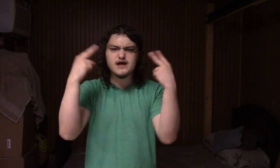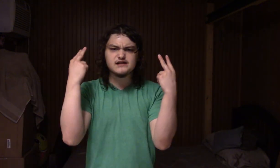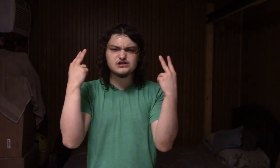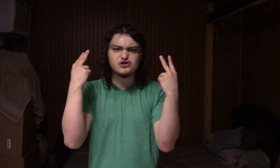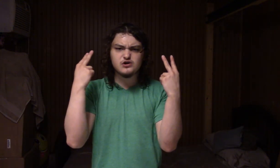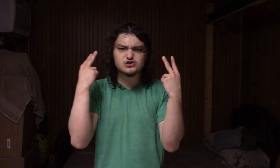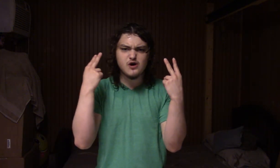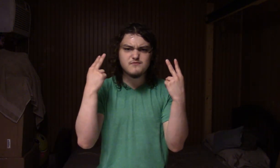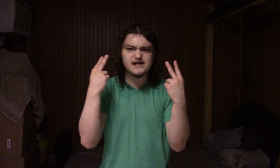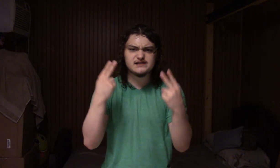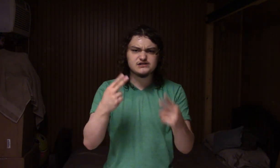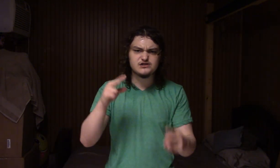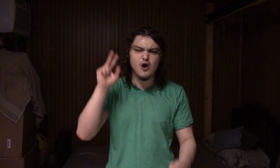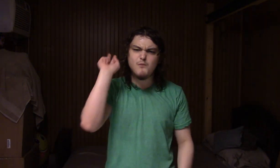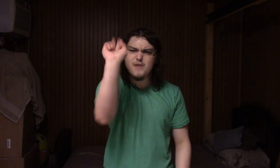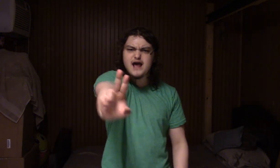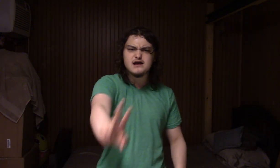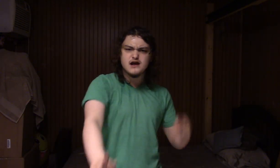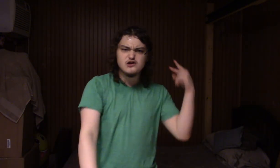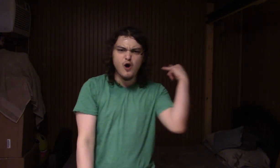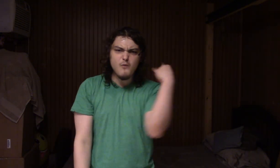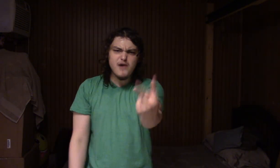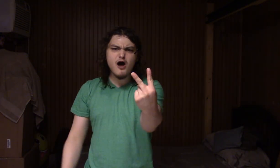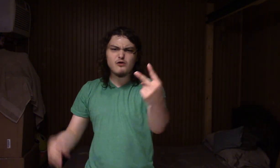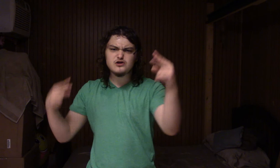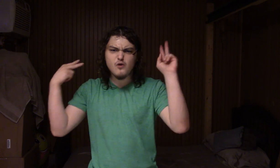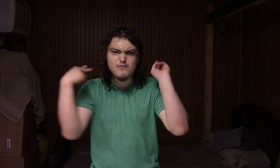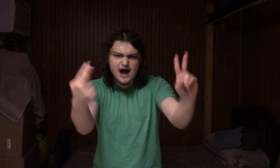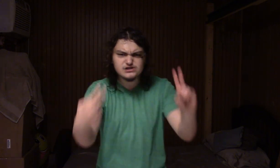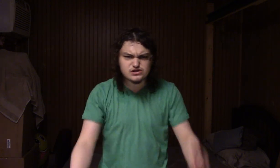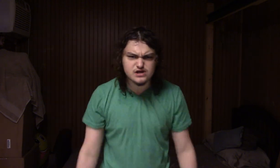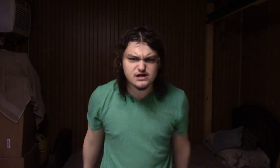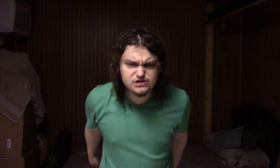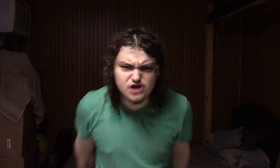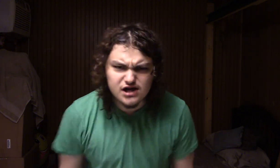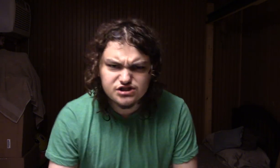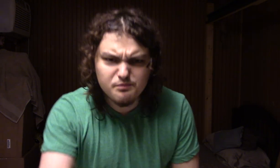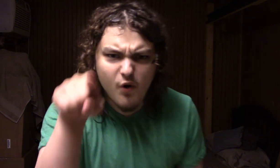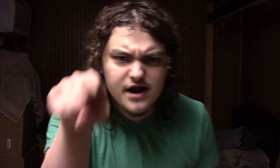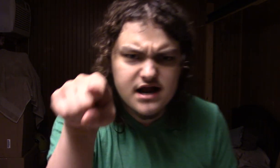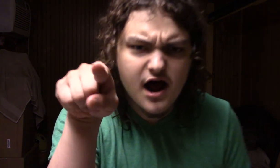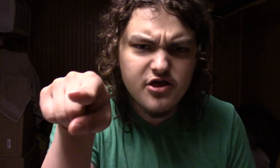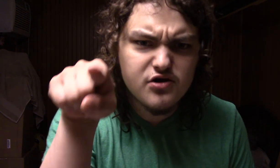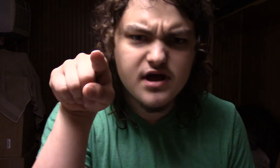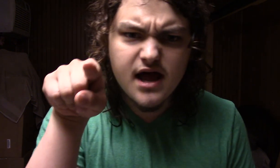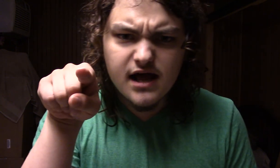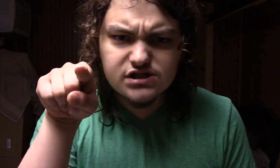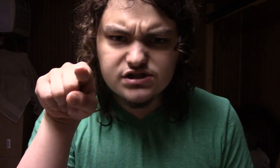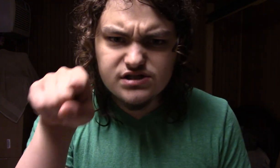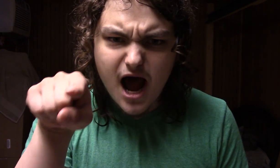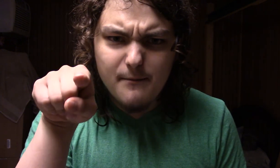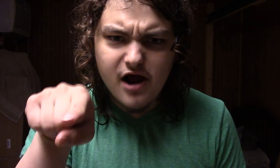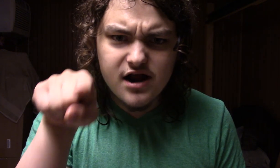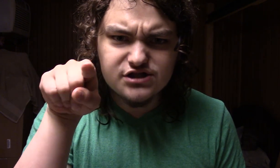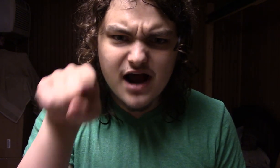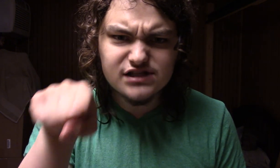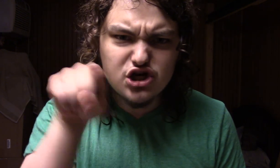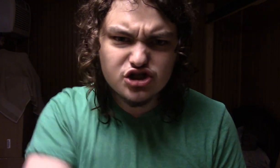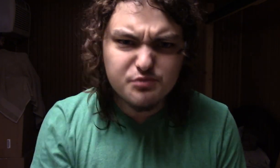get the short message. Know me! Know Mel! Know Masters! Start supporting other non-binary and trans YouTubers!